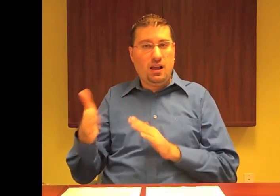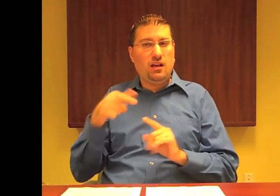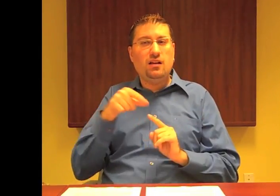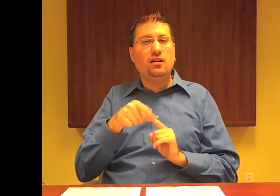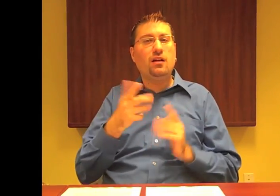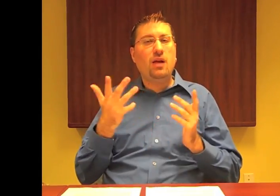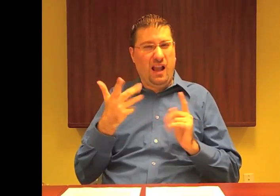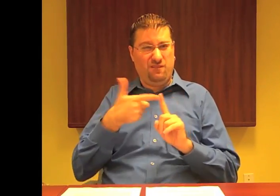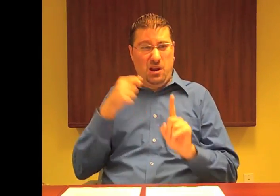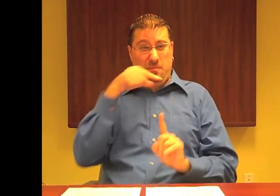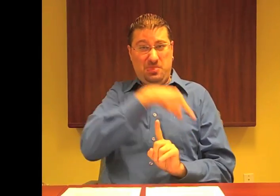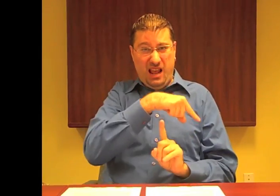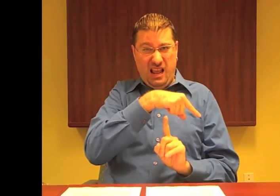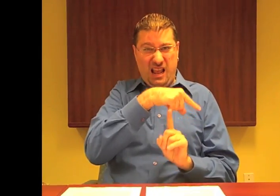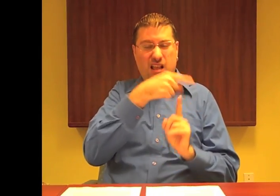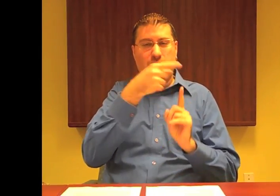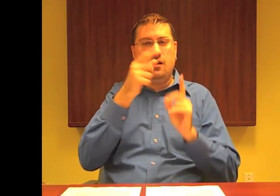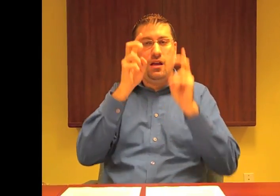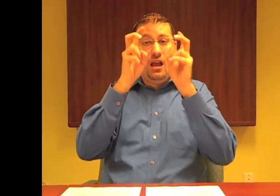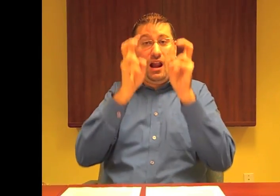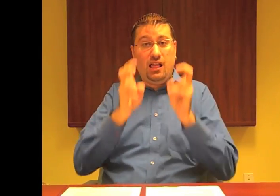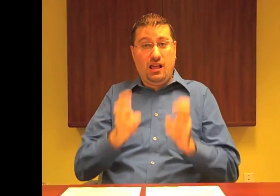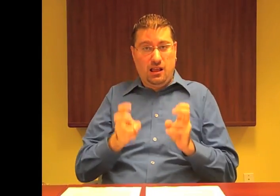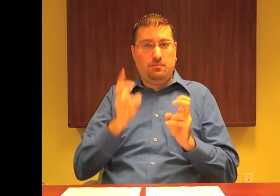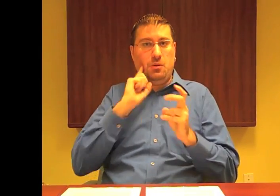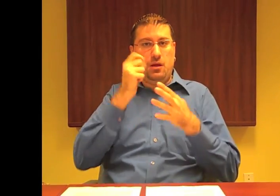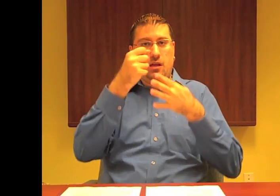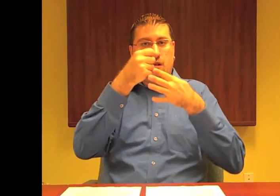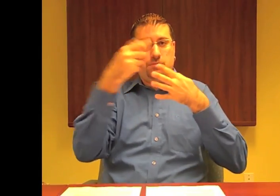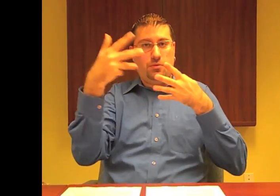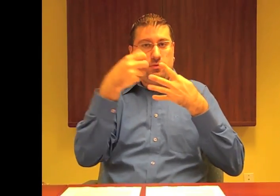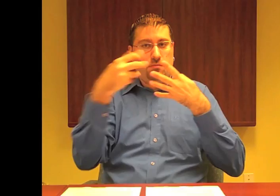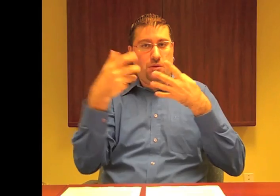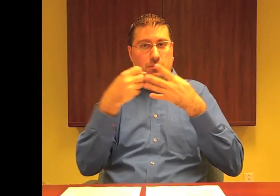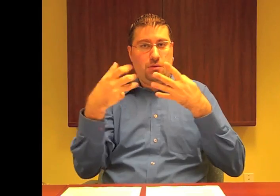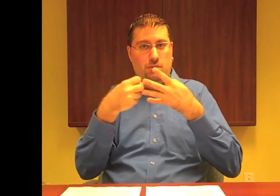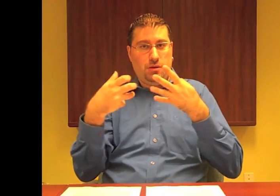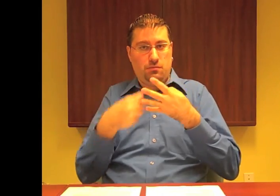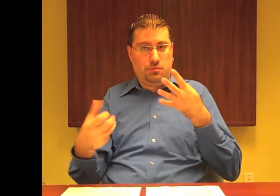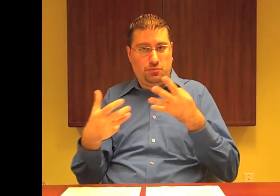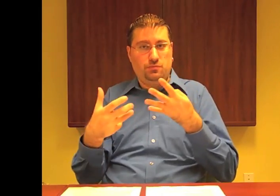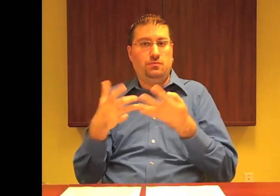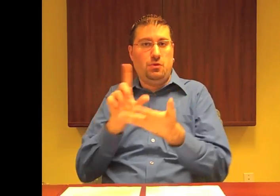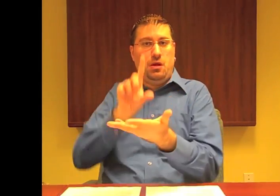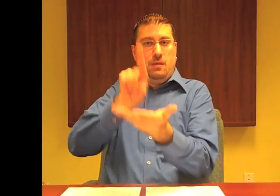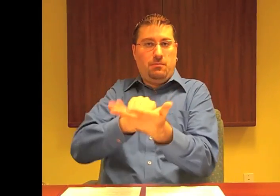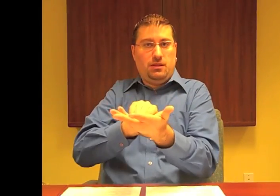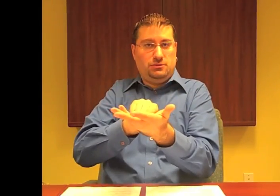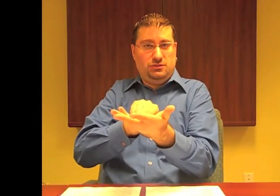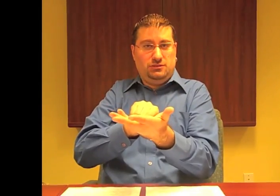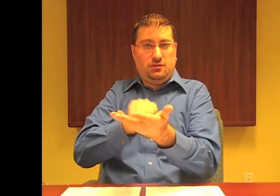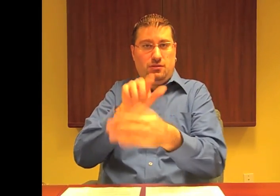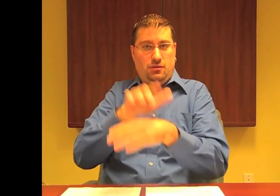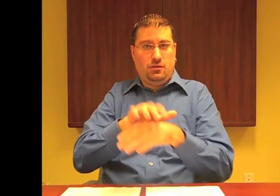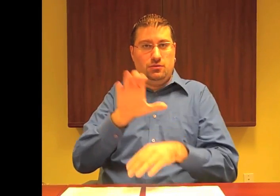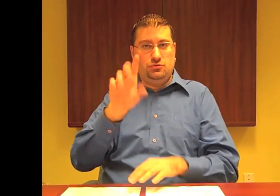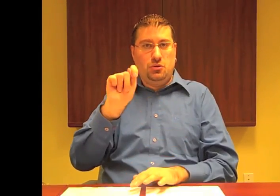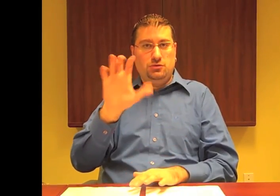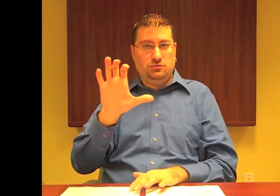published to their website in April 2013, as an expanded version of the three-year plan